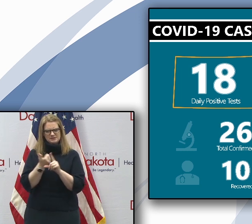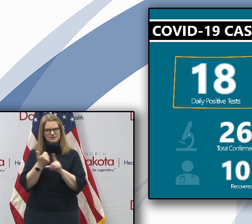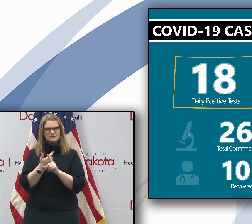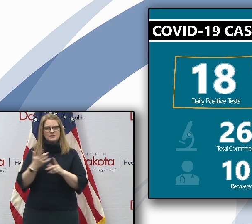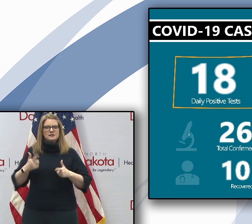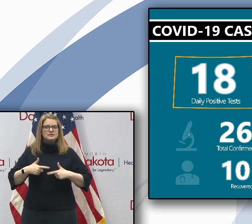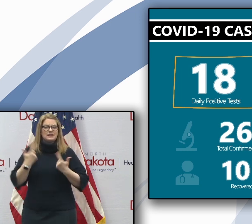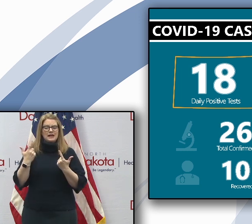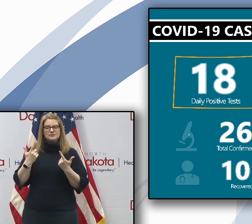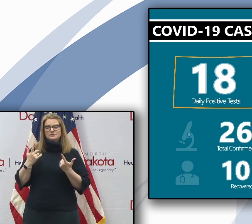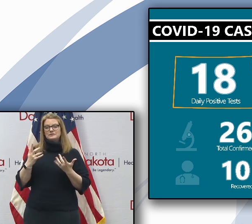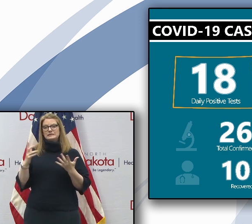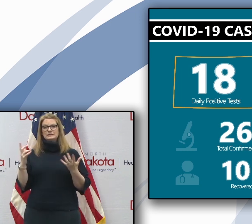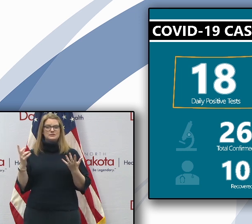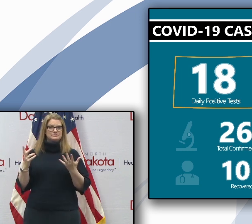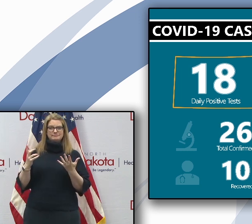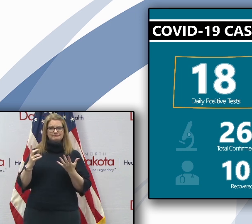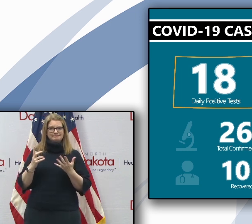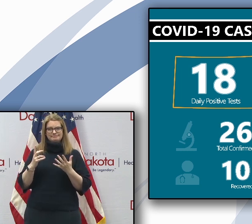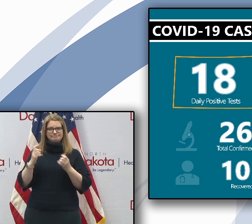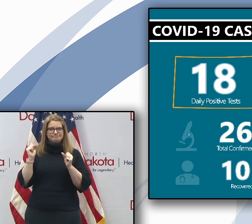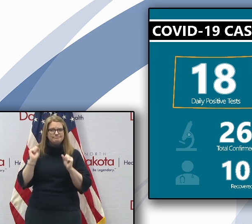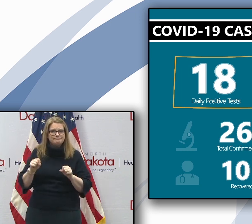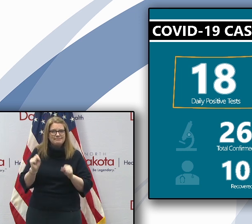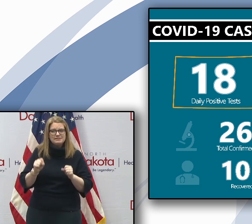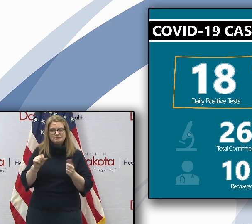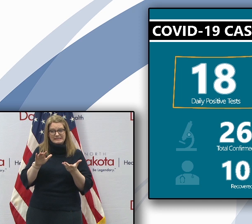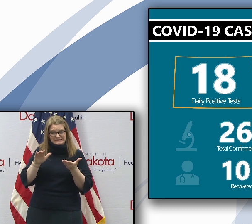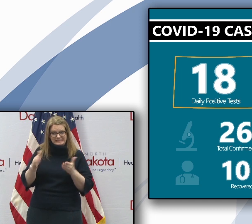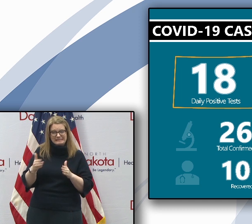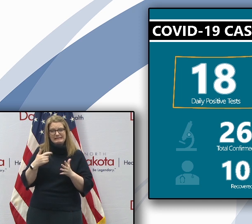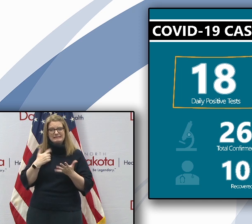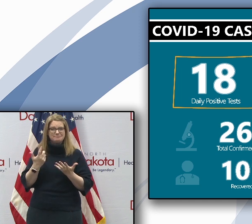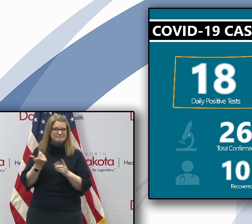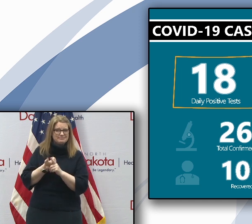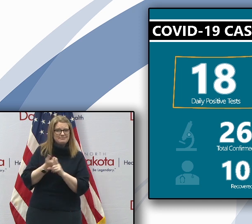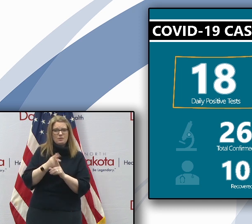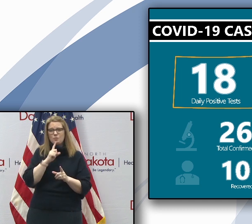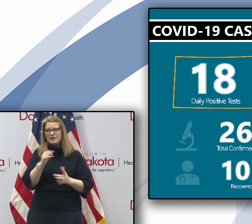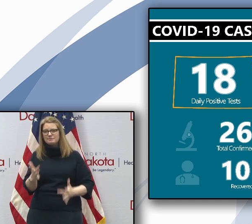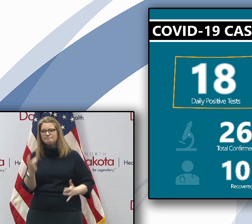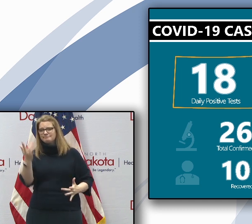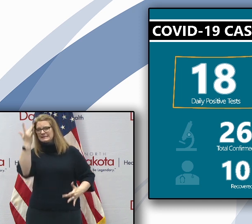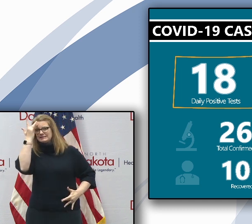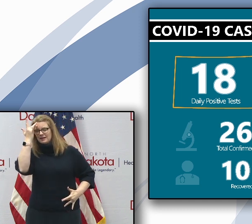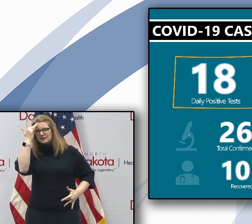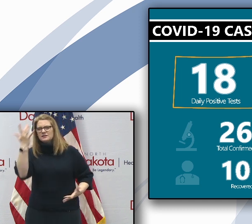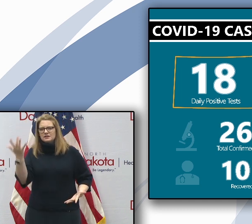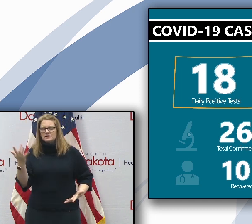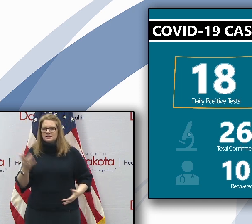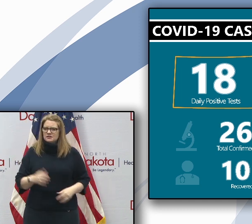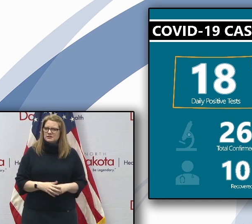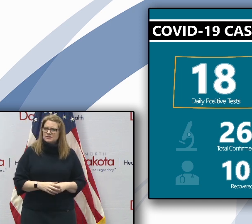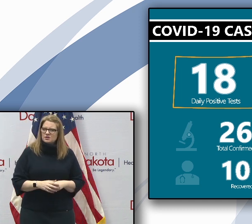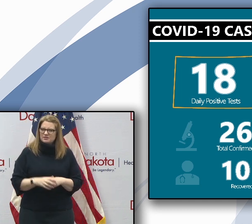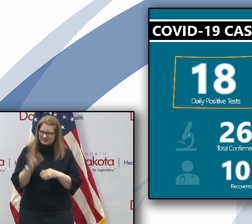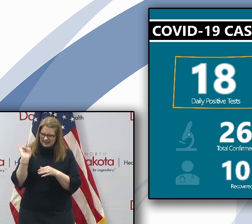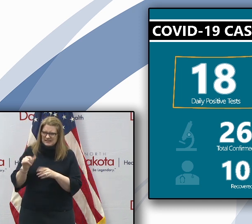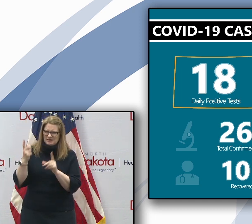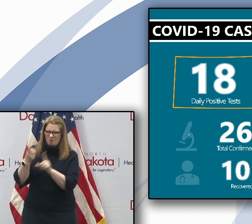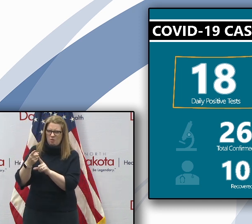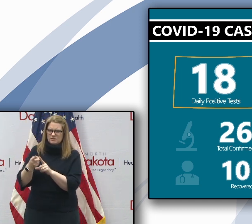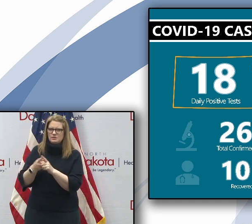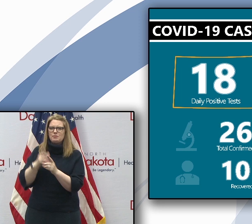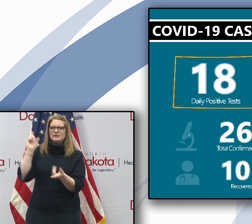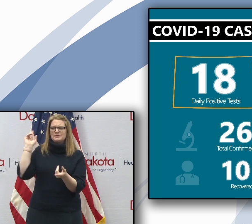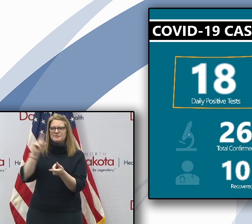unit or ICU that you've got those care units available. And so from that standpoint, even though we're saddened by the news of two more deaths,